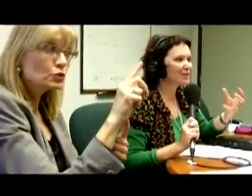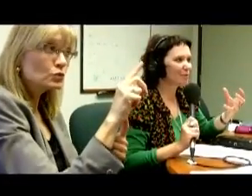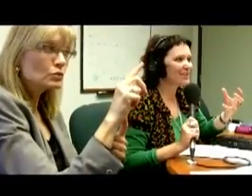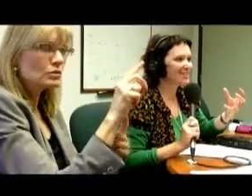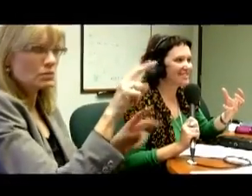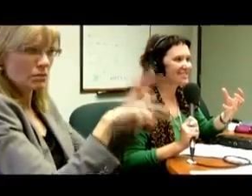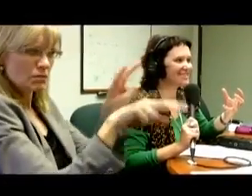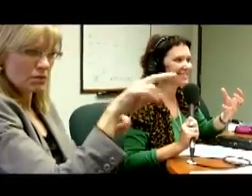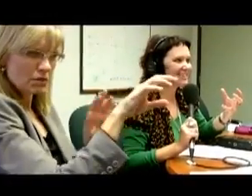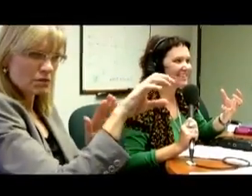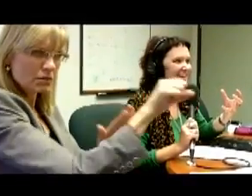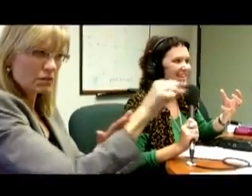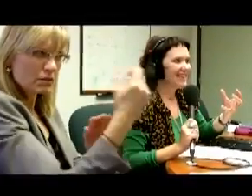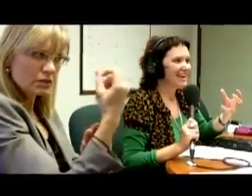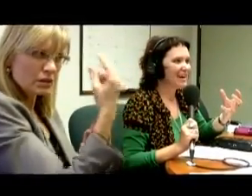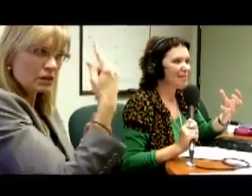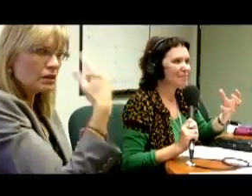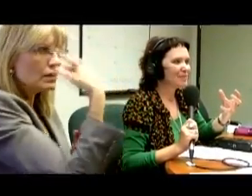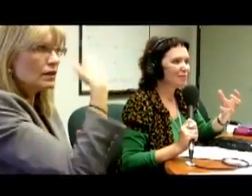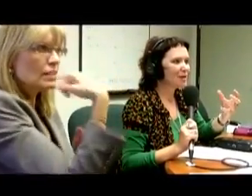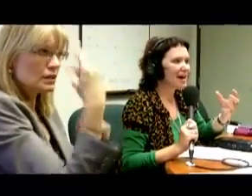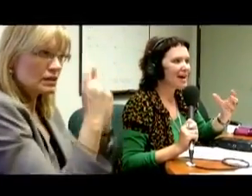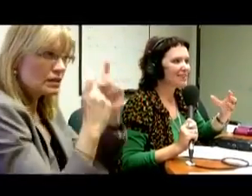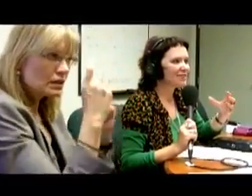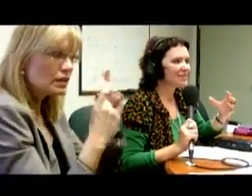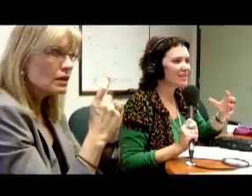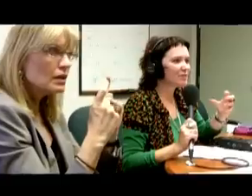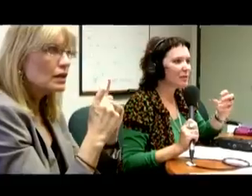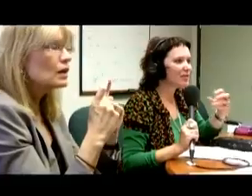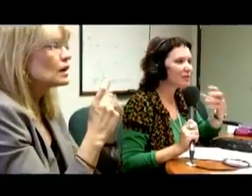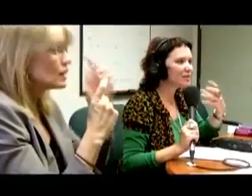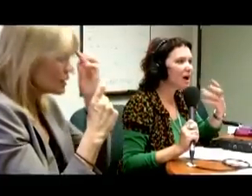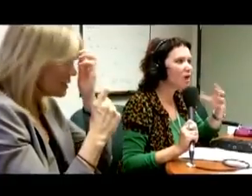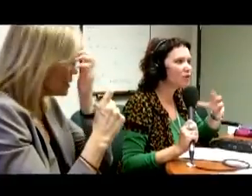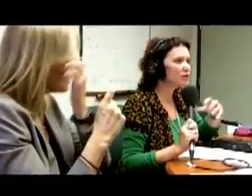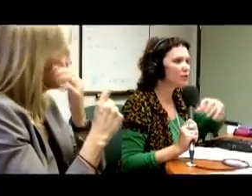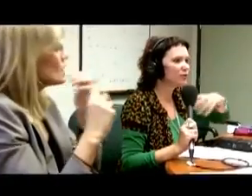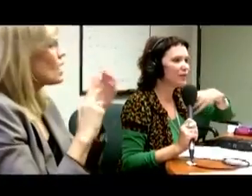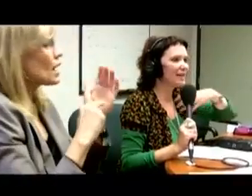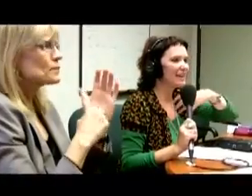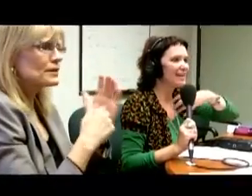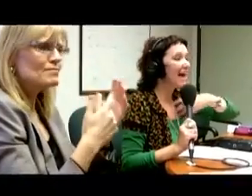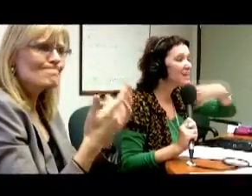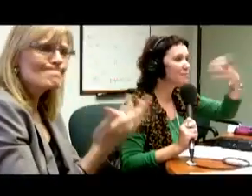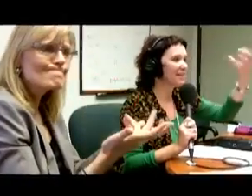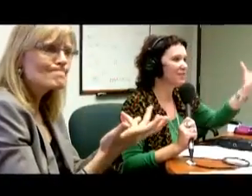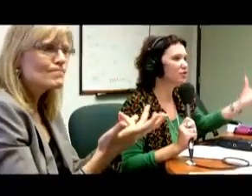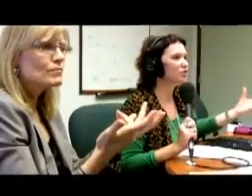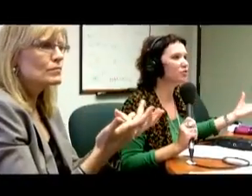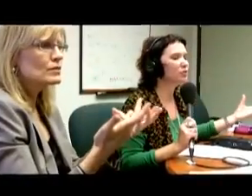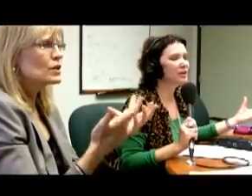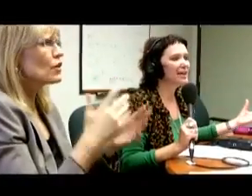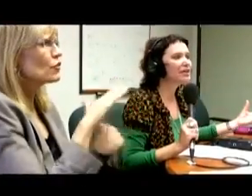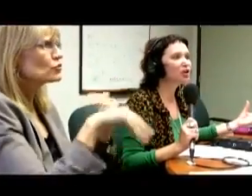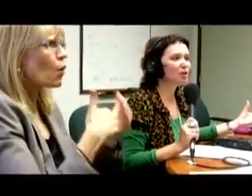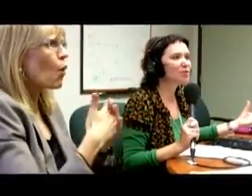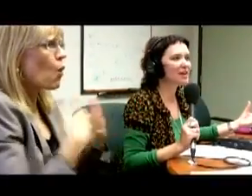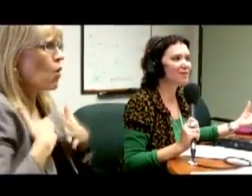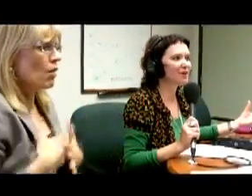I mean, there is a whole sort of anatomy to interpreting facial expressions, isn't there? Give us some